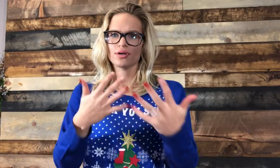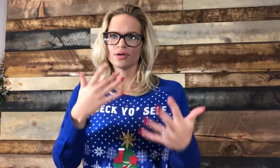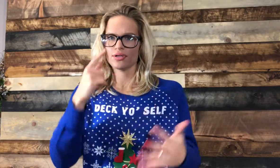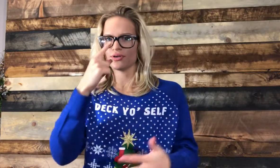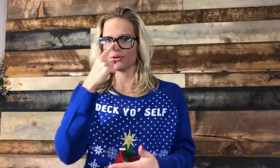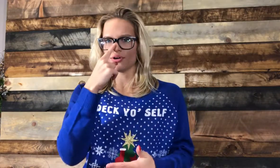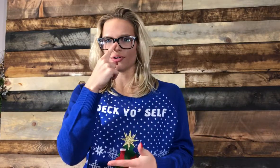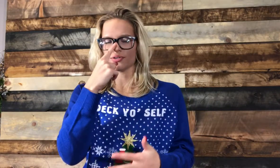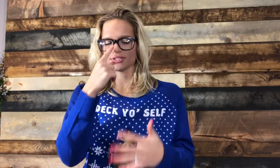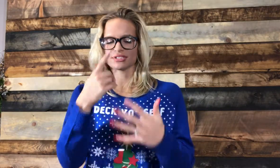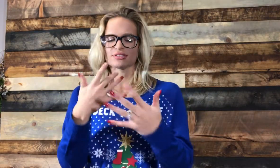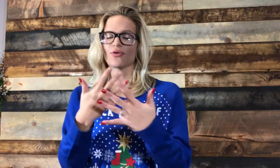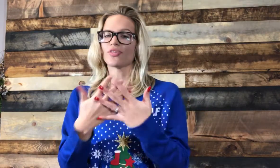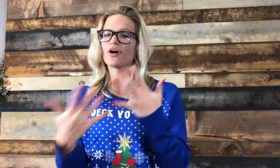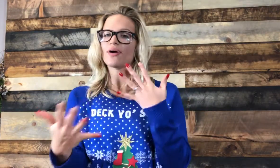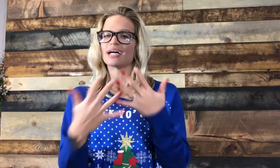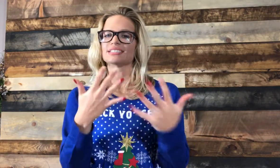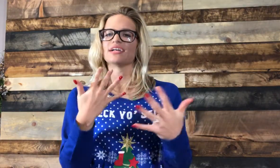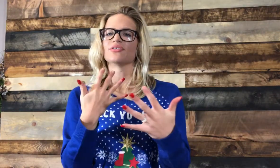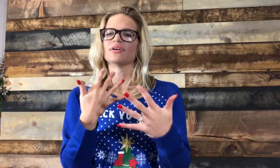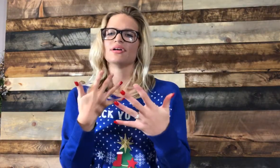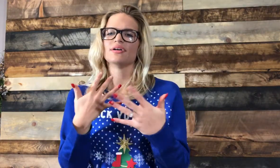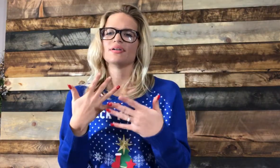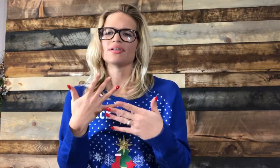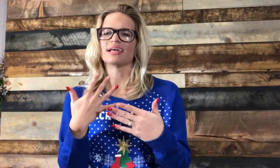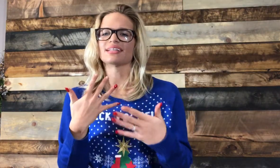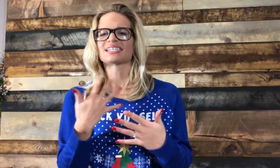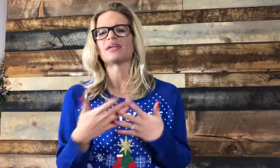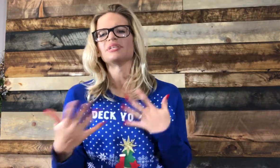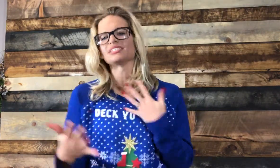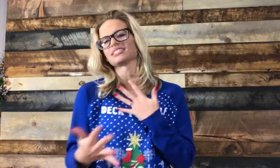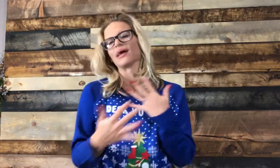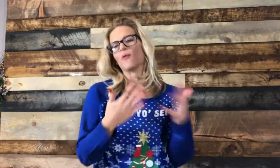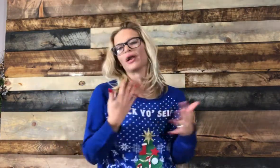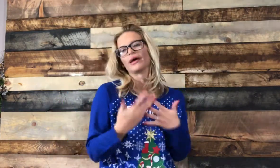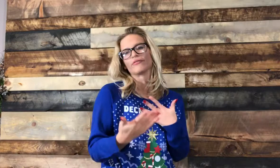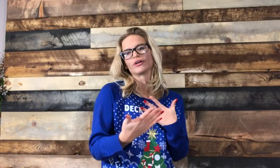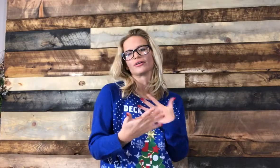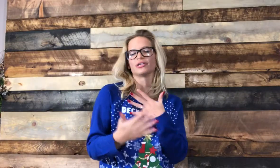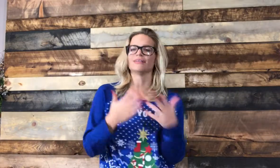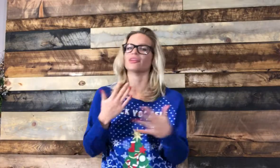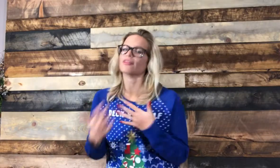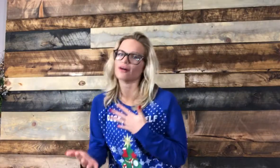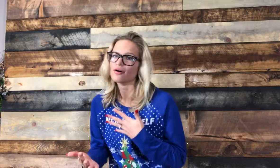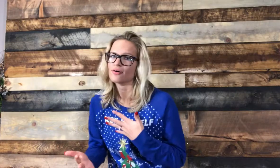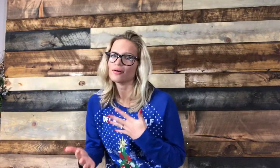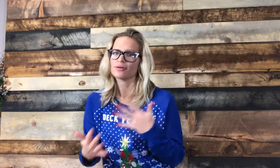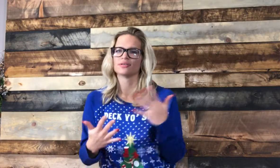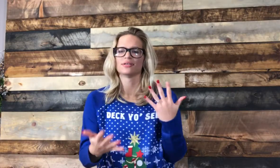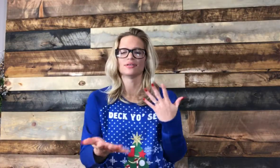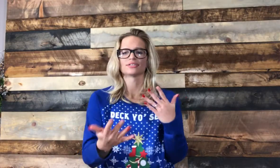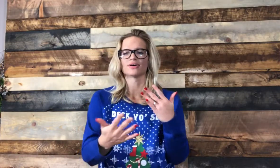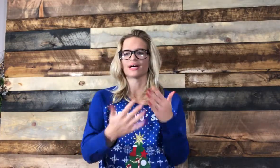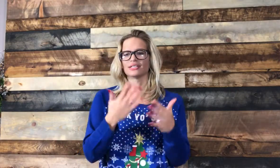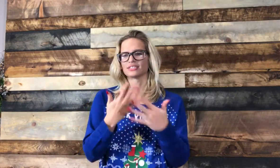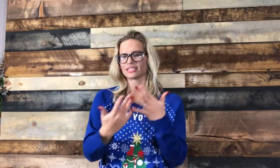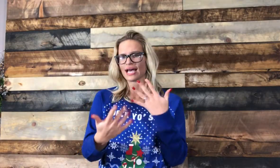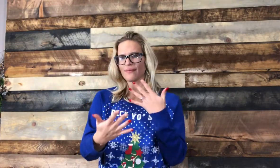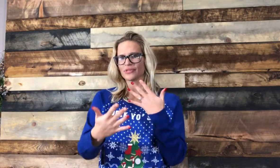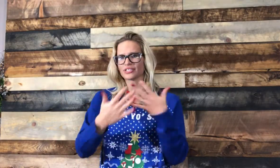Your nose. So though. I signed. Like this kind of means just like whatever. Even though. So I did that. You